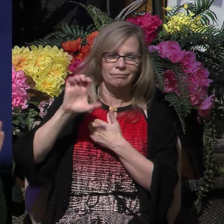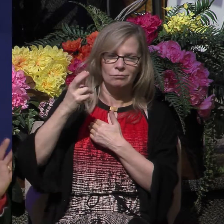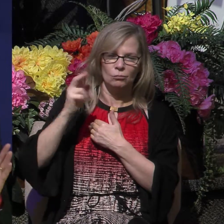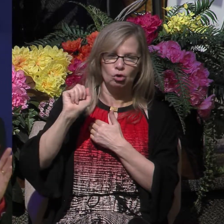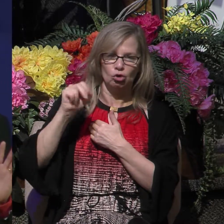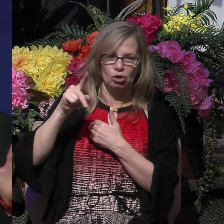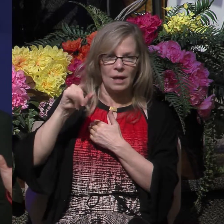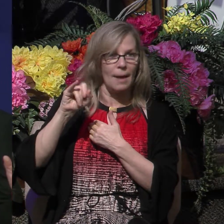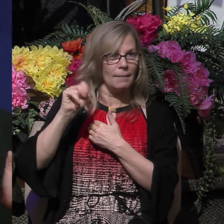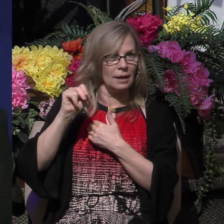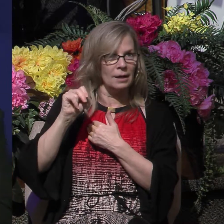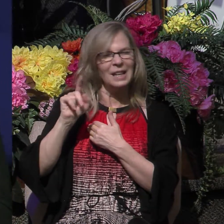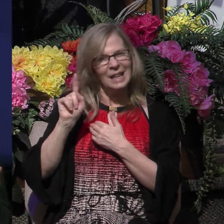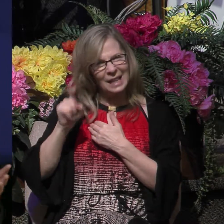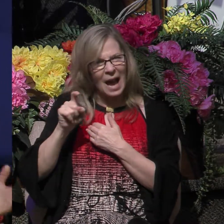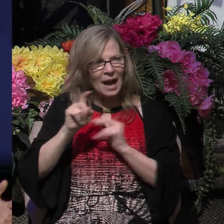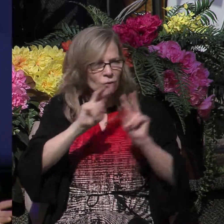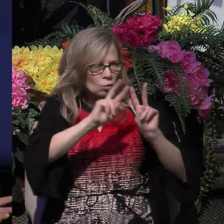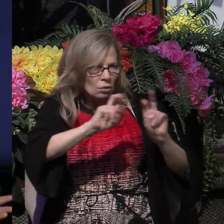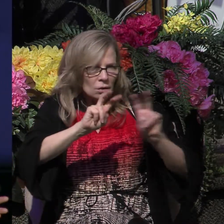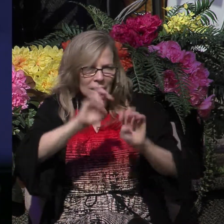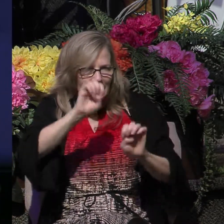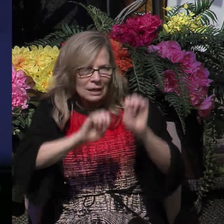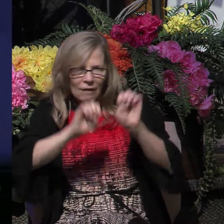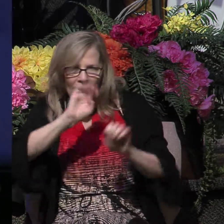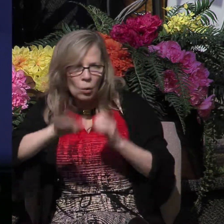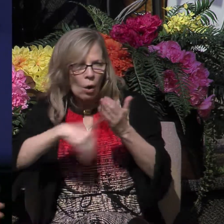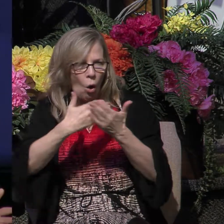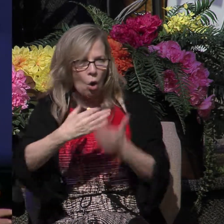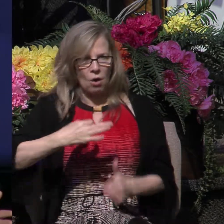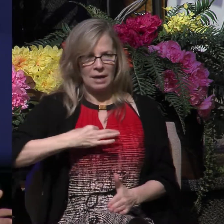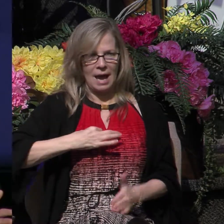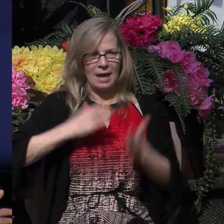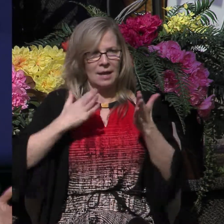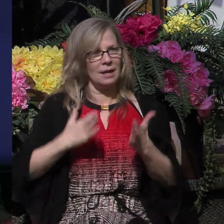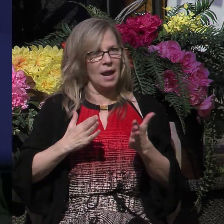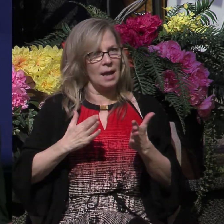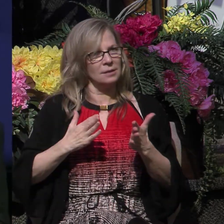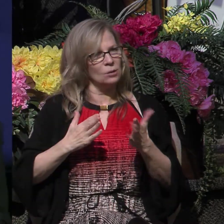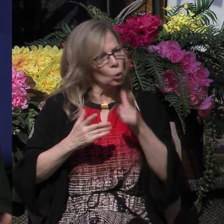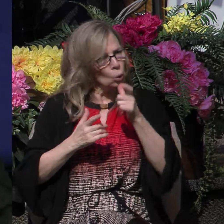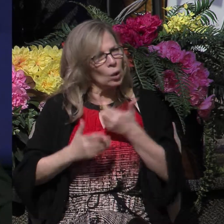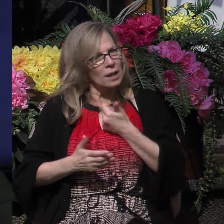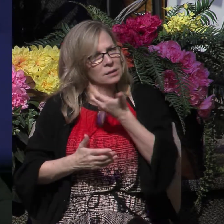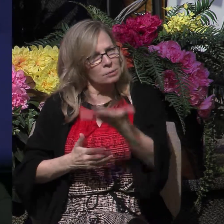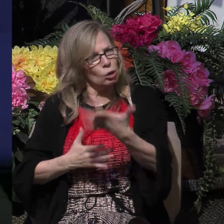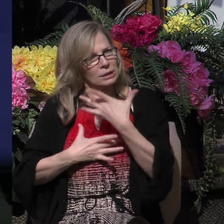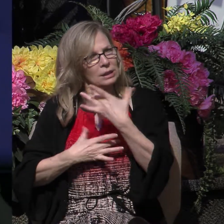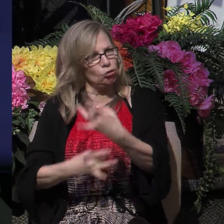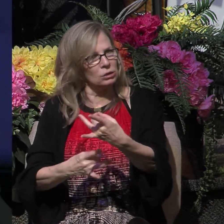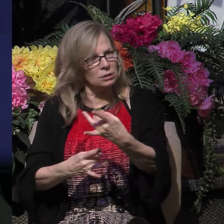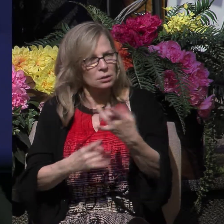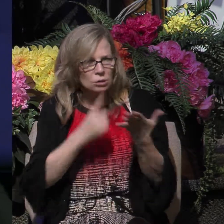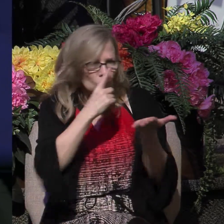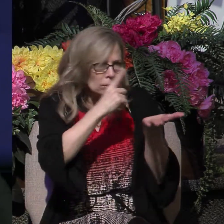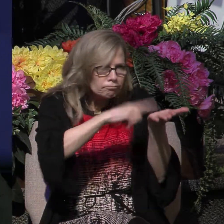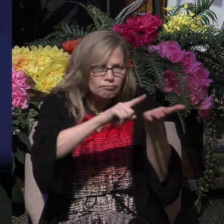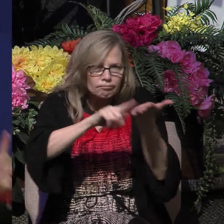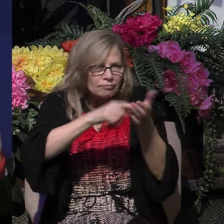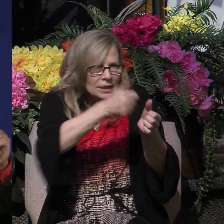candidates who had expressed some interest in becoming chaplains and in checking out each candidate, the bishop asked only one